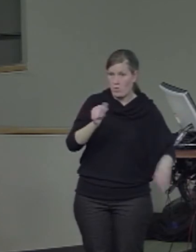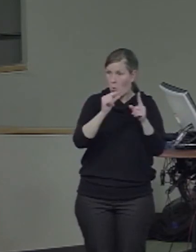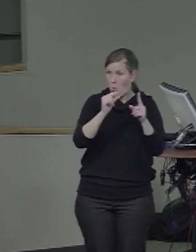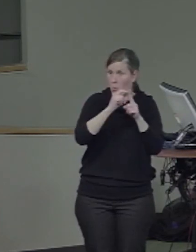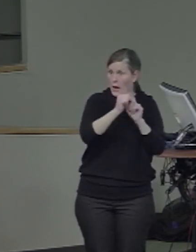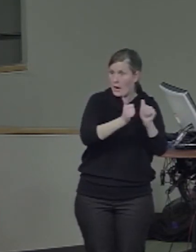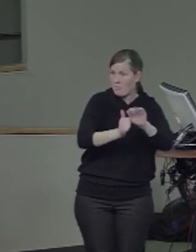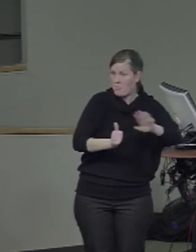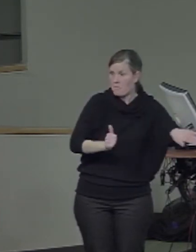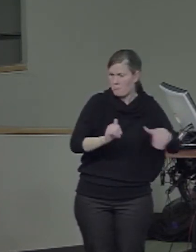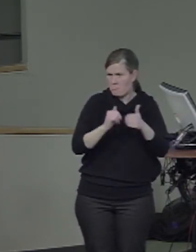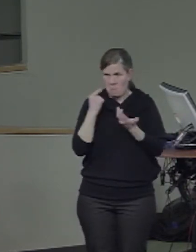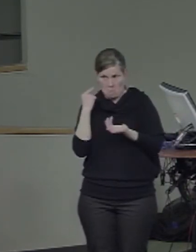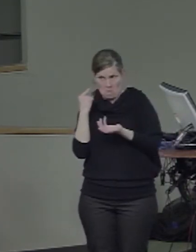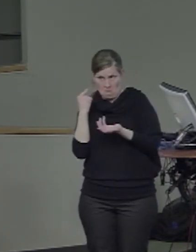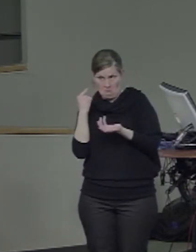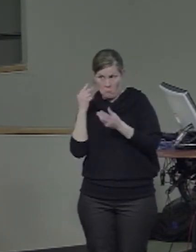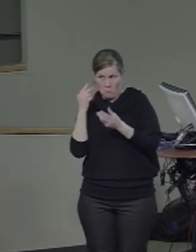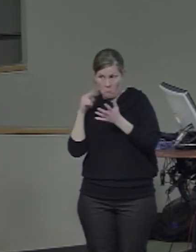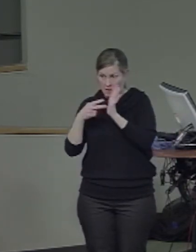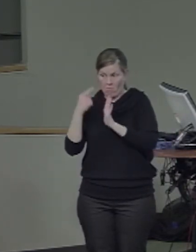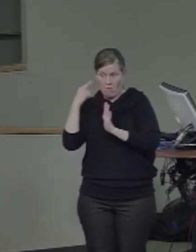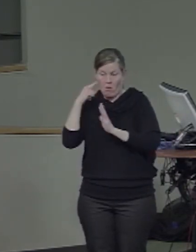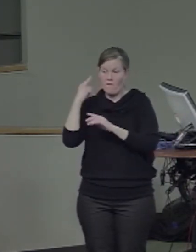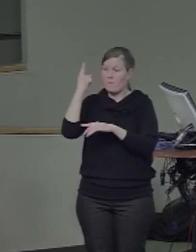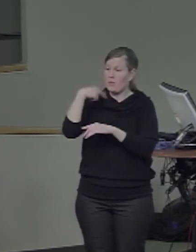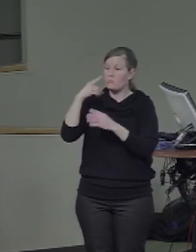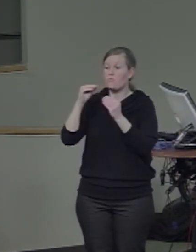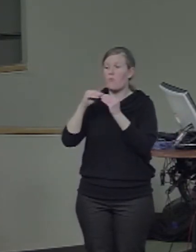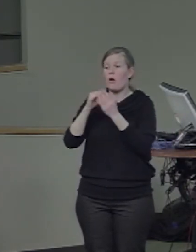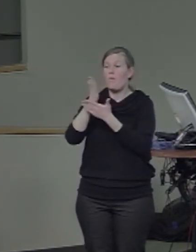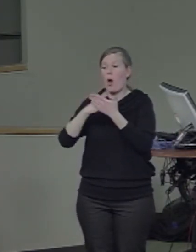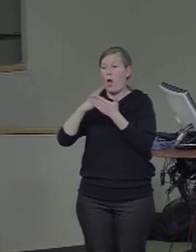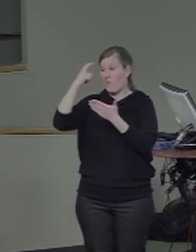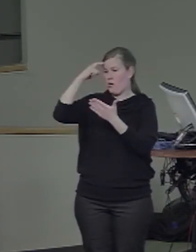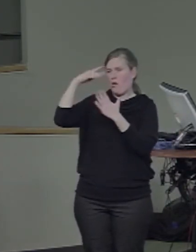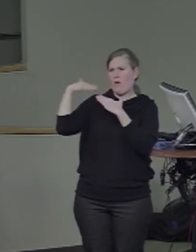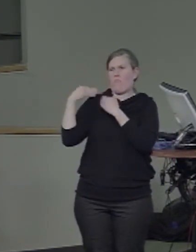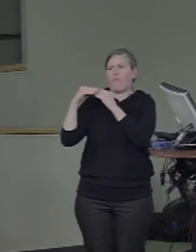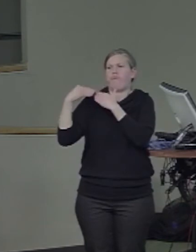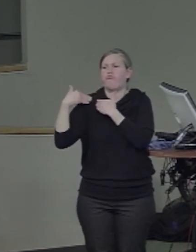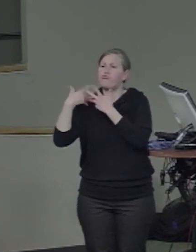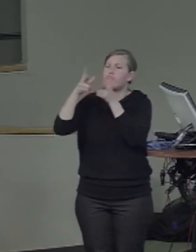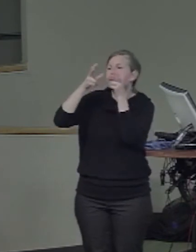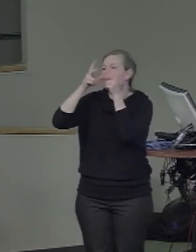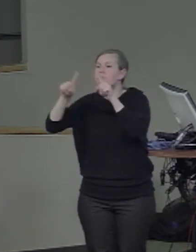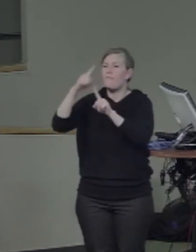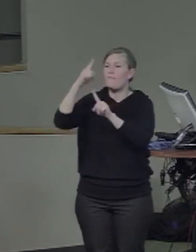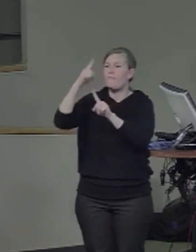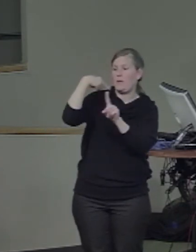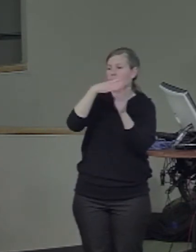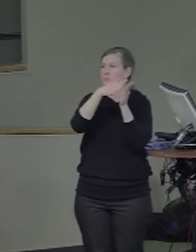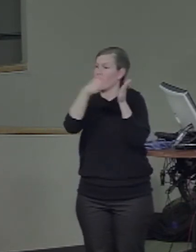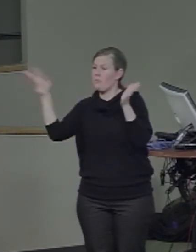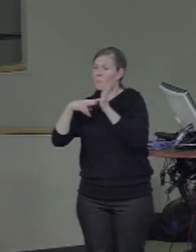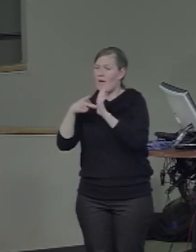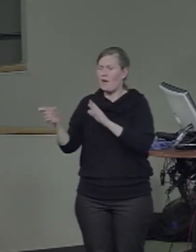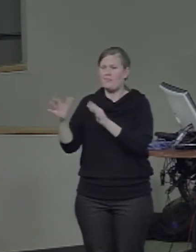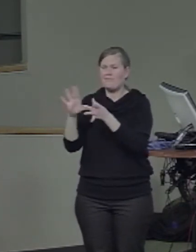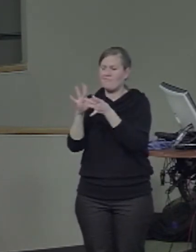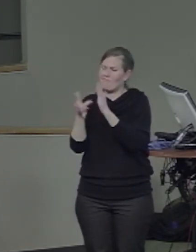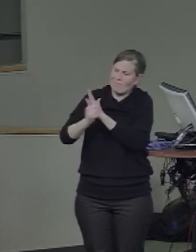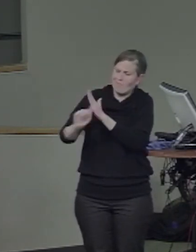larger regions of the brain are dedicated to face processing and may actually have become better